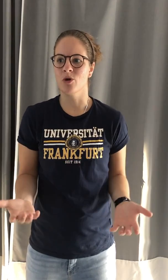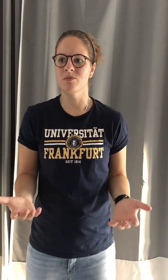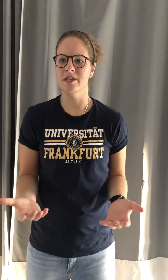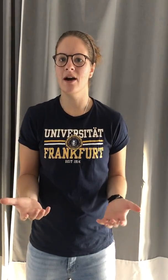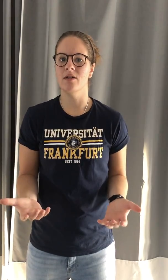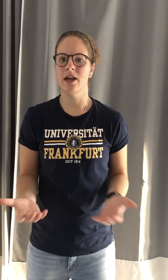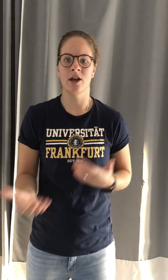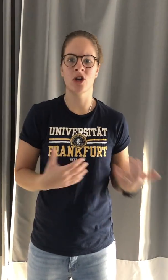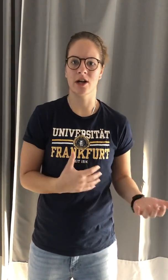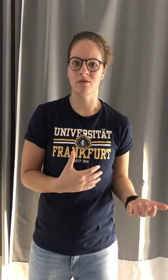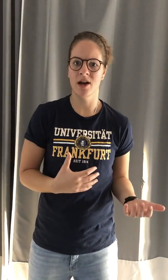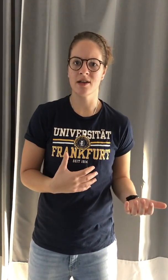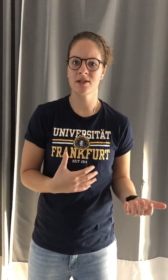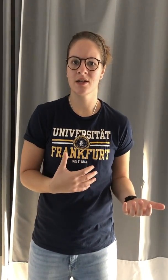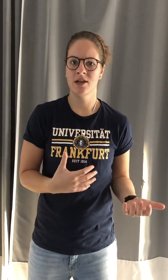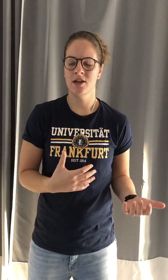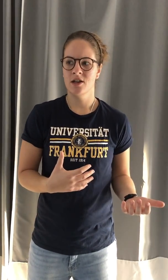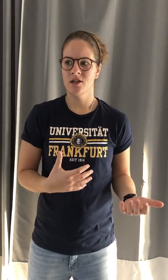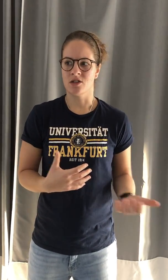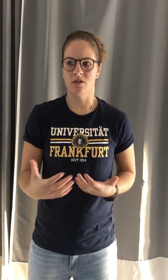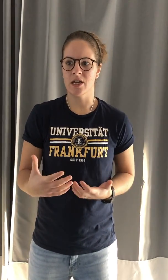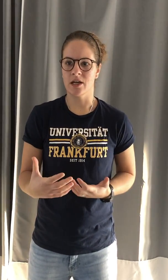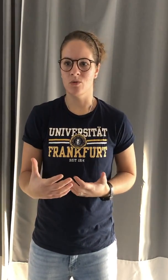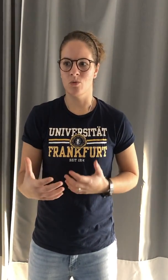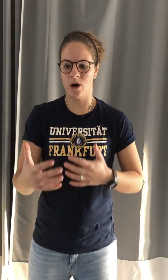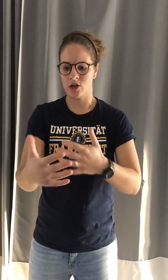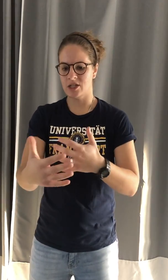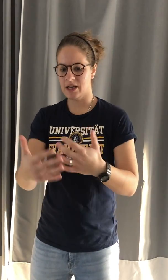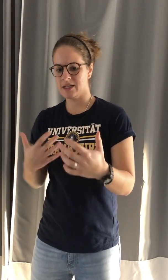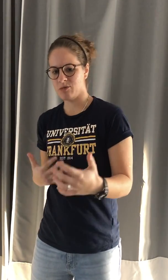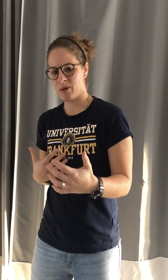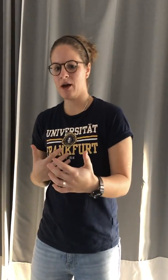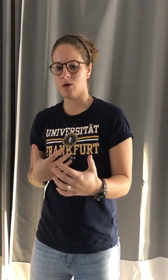broke me down and now you're not going to rest. So like, we're actually taking steps backwards.